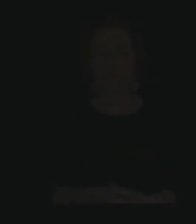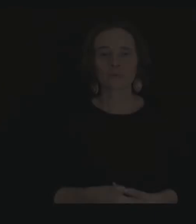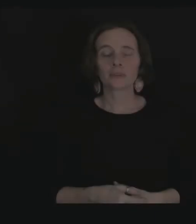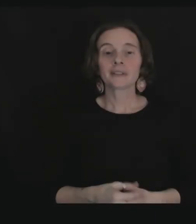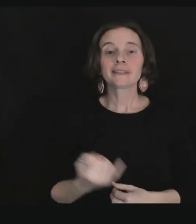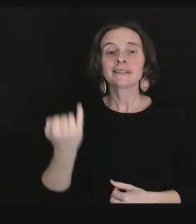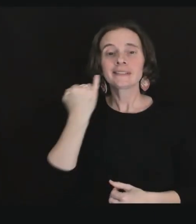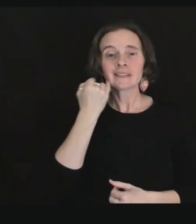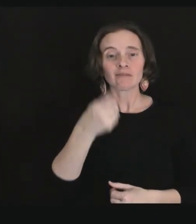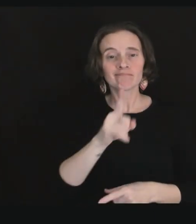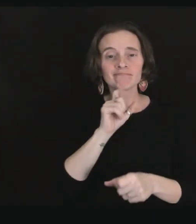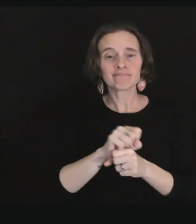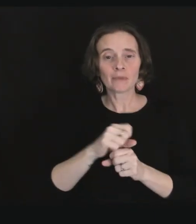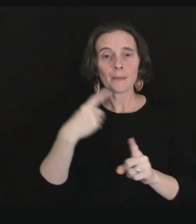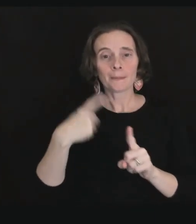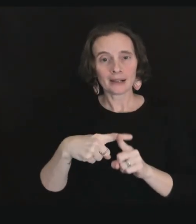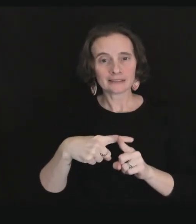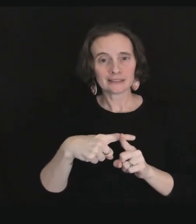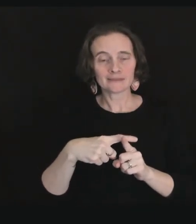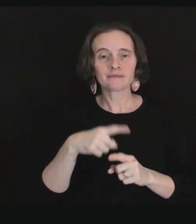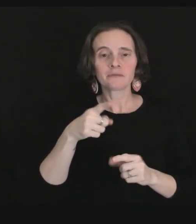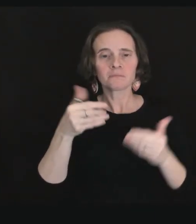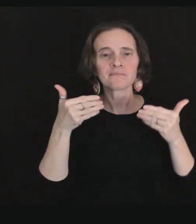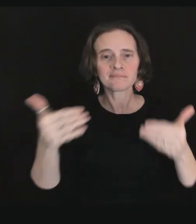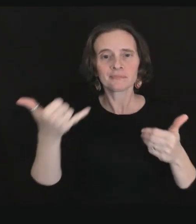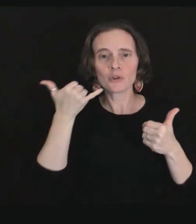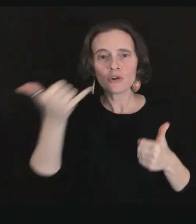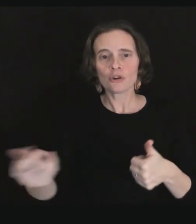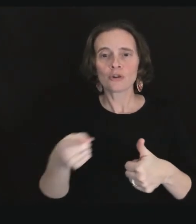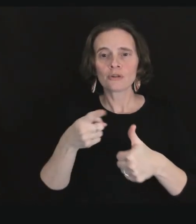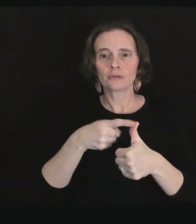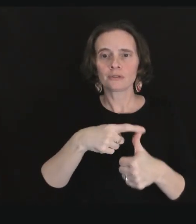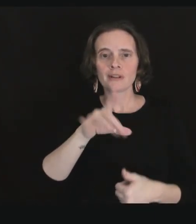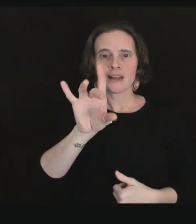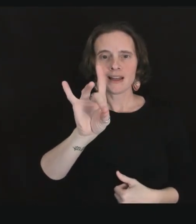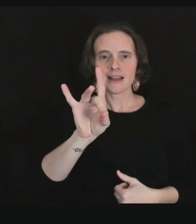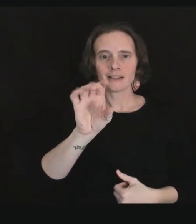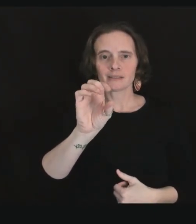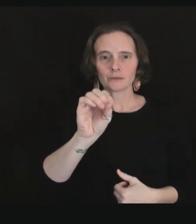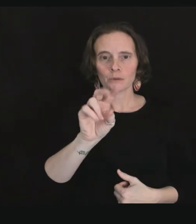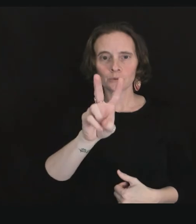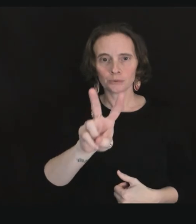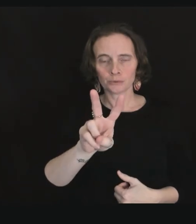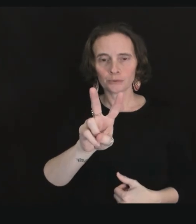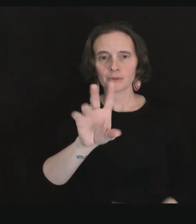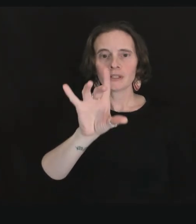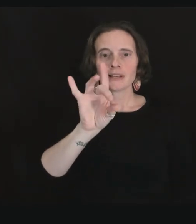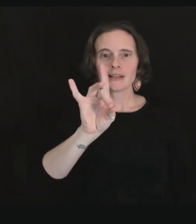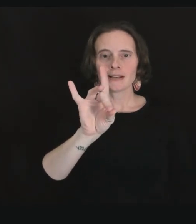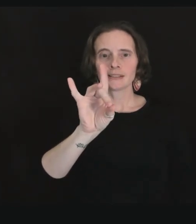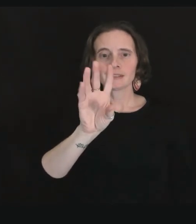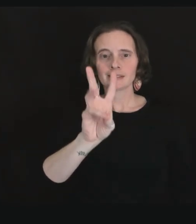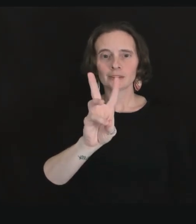If your test comes back positive, please call 802